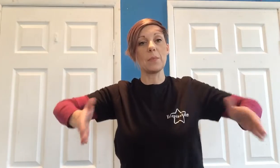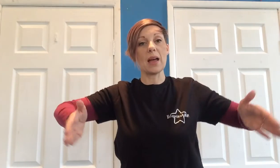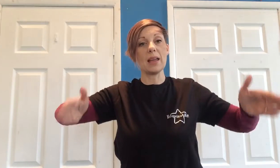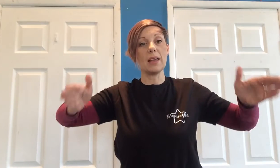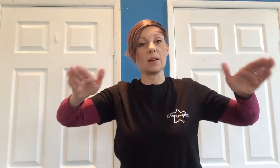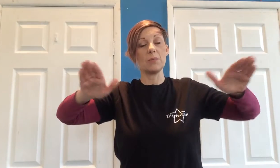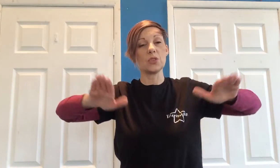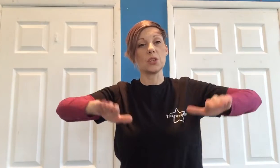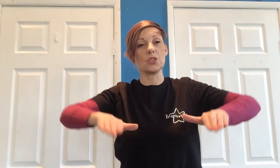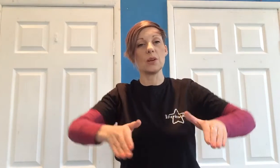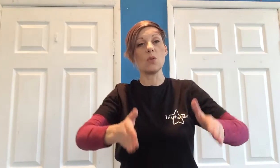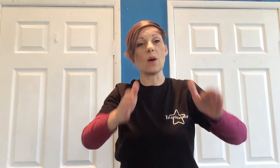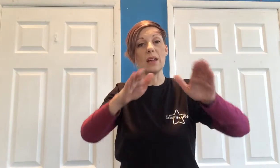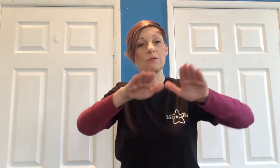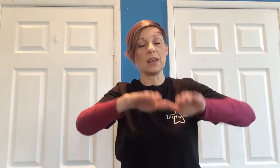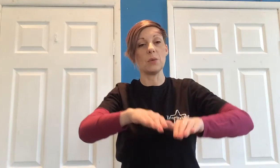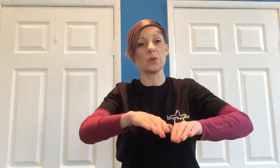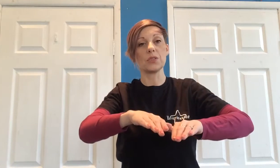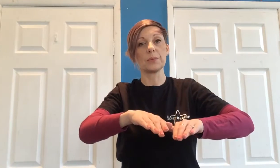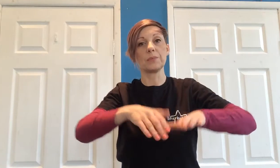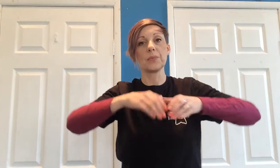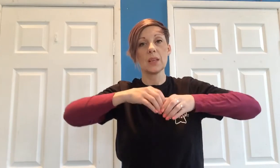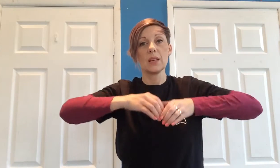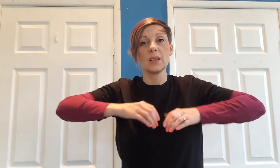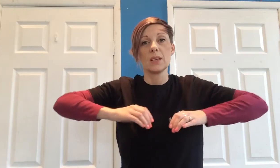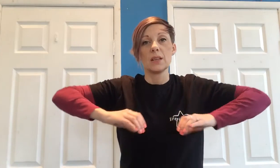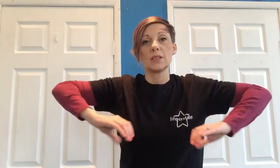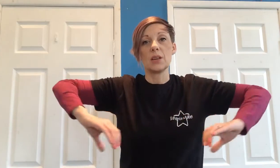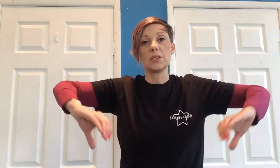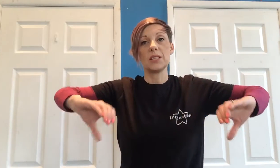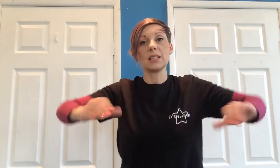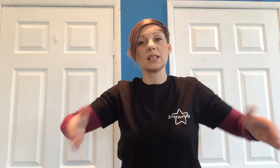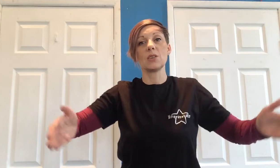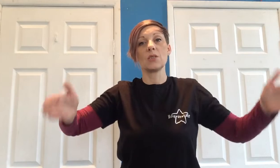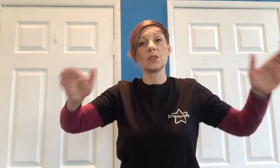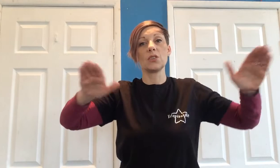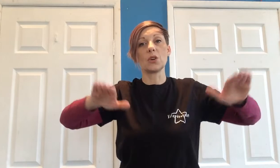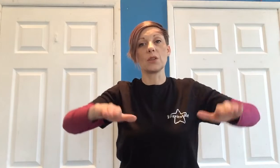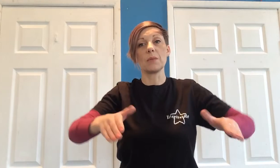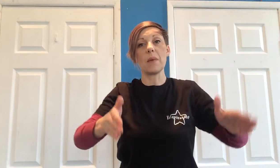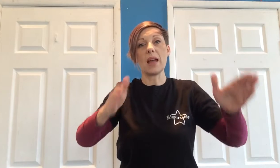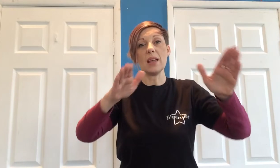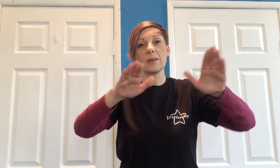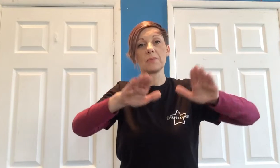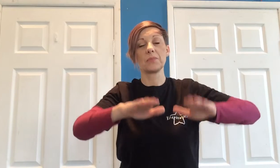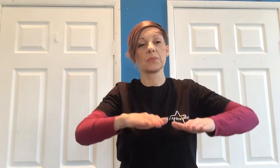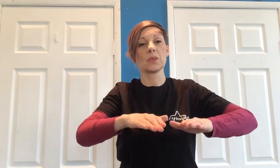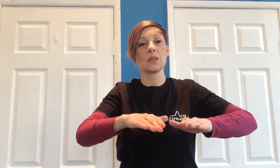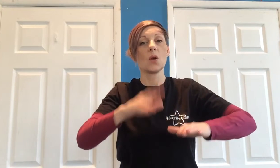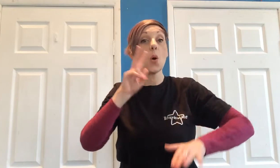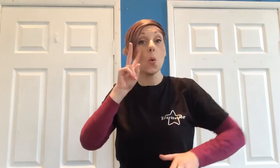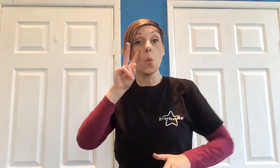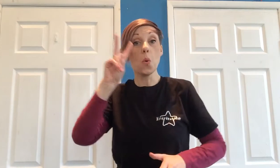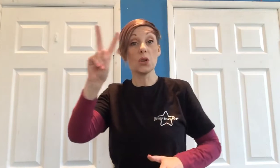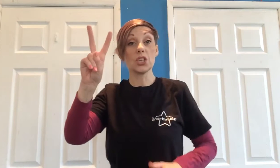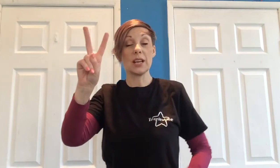the bay I'm just going to do a little wave inwards so sitting on the dock of the bay watching